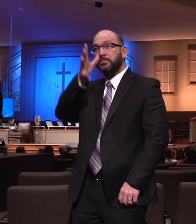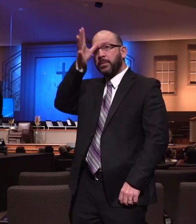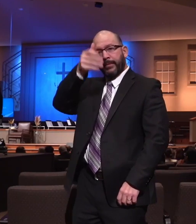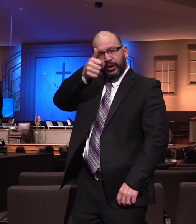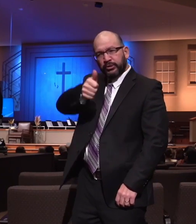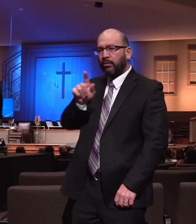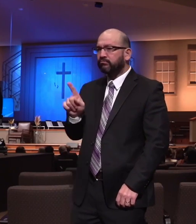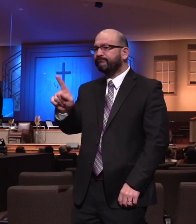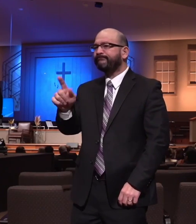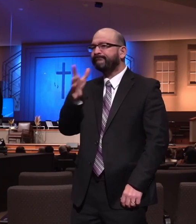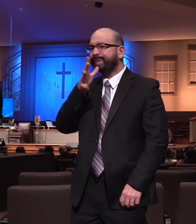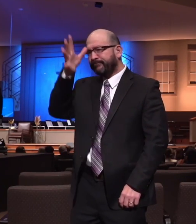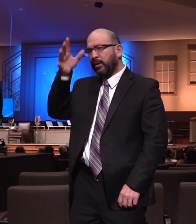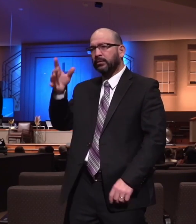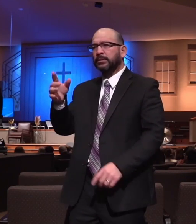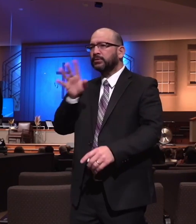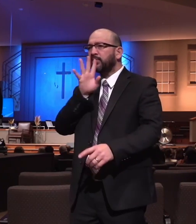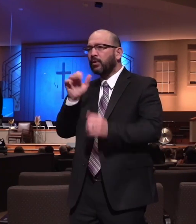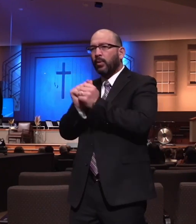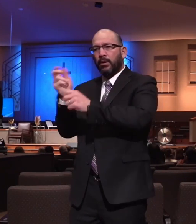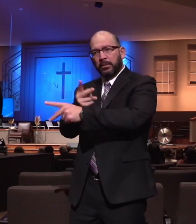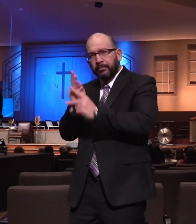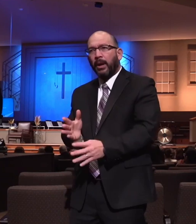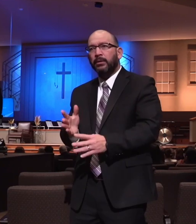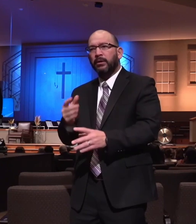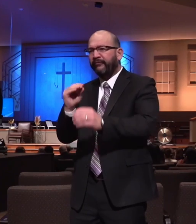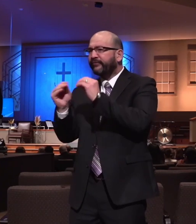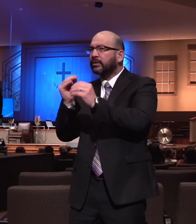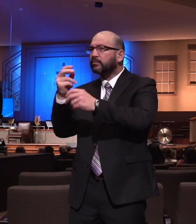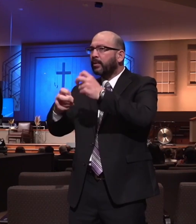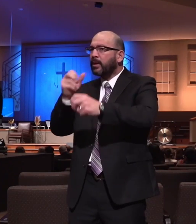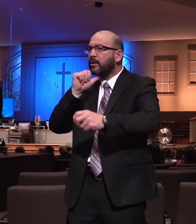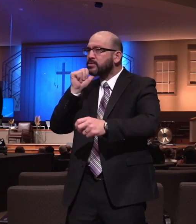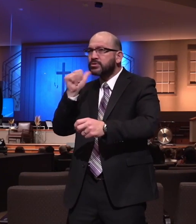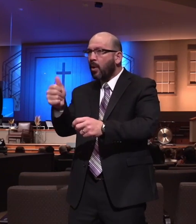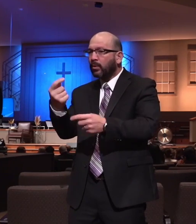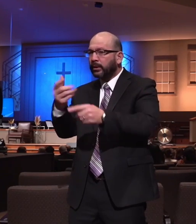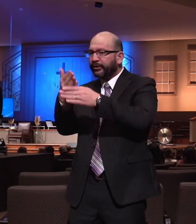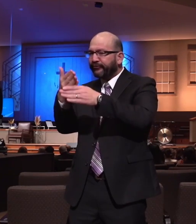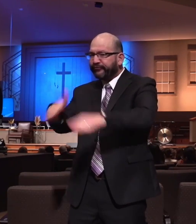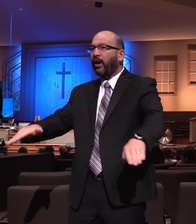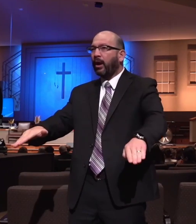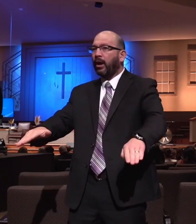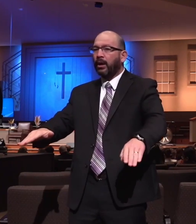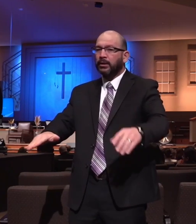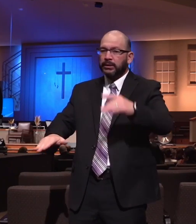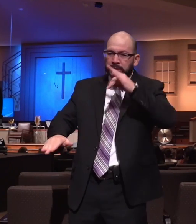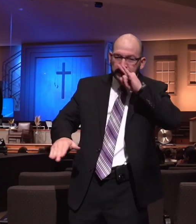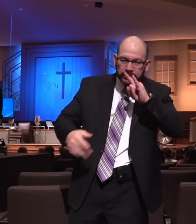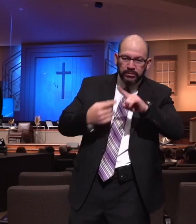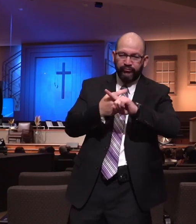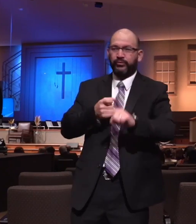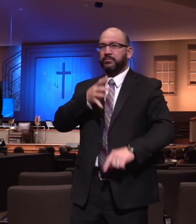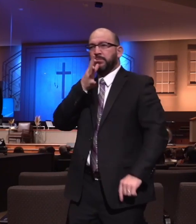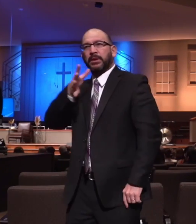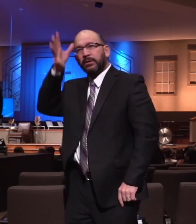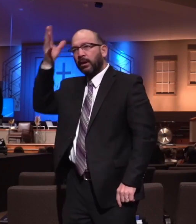come to pastor. You come, you try to solve the problem. But you're never right to tell a child how bad their parents are.